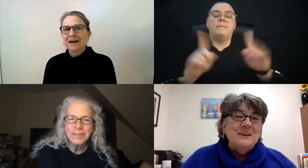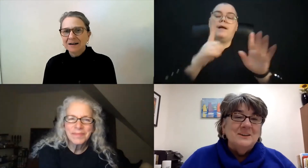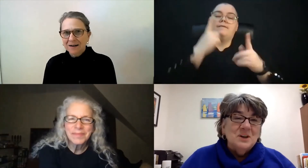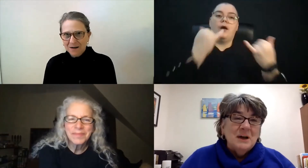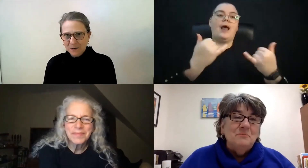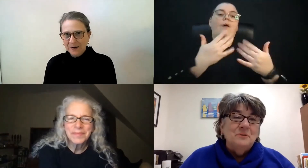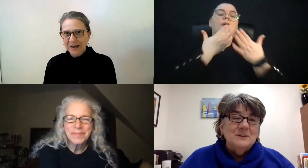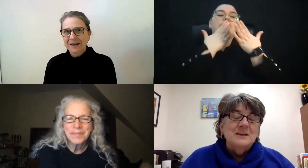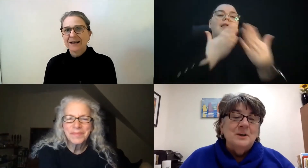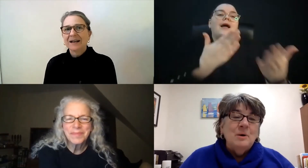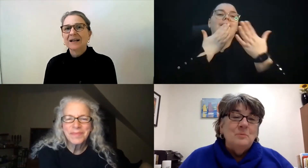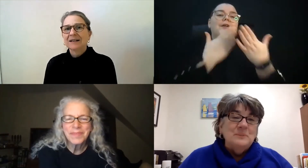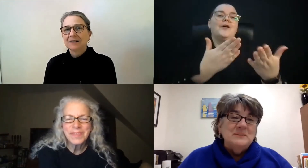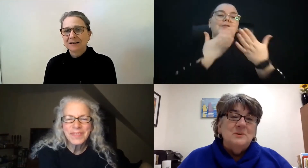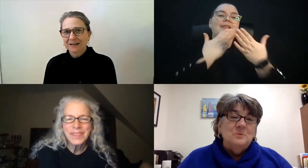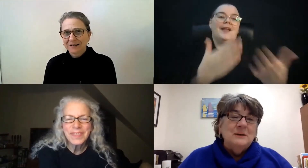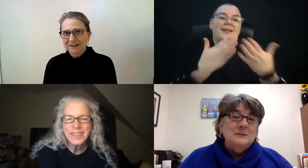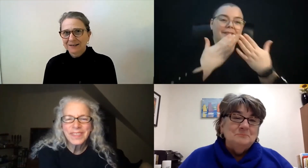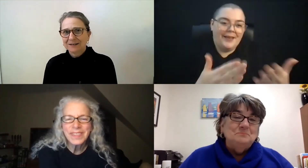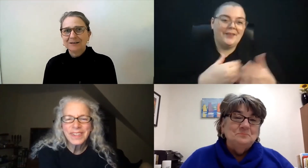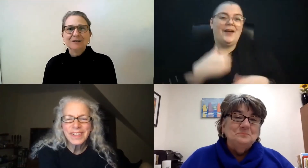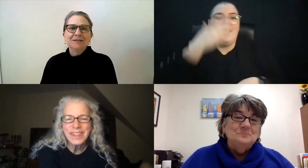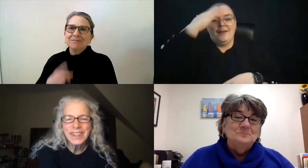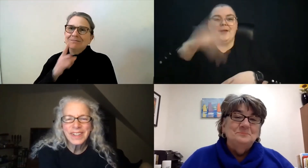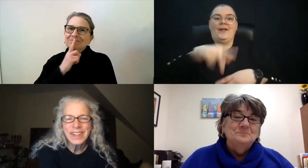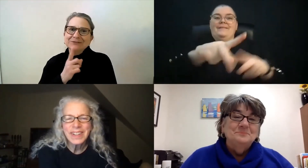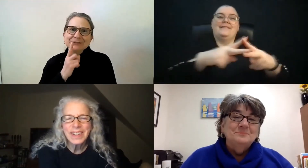for making time for us. I know how busy you are.